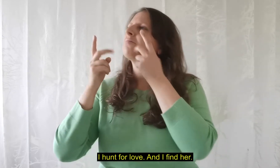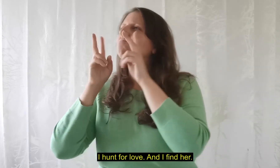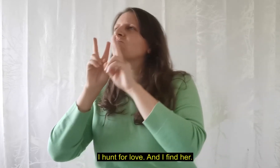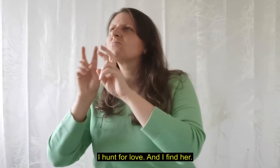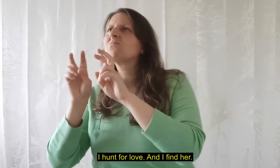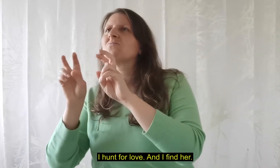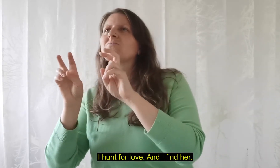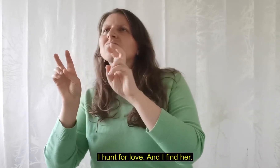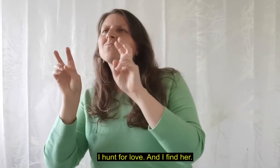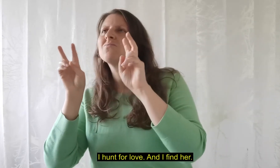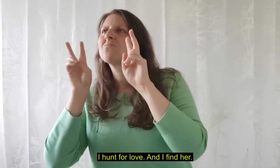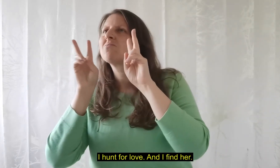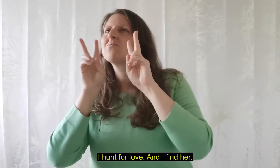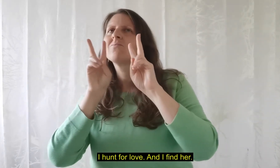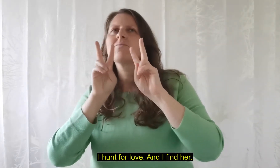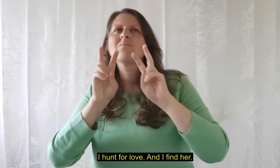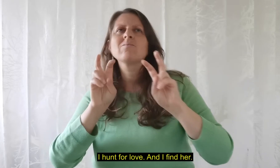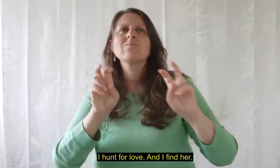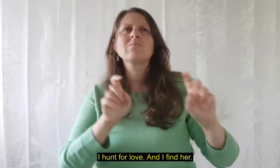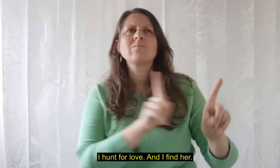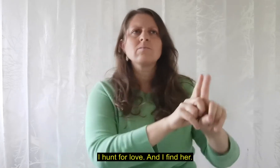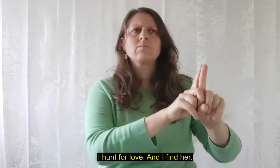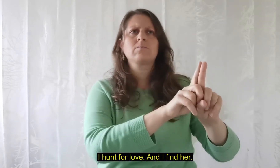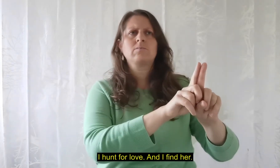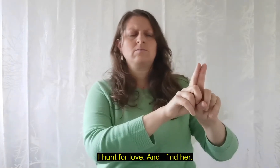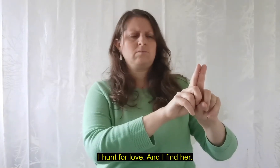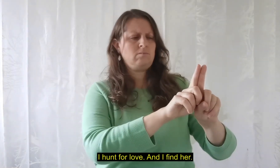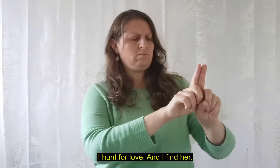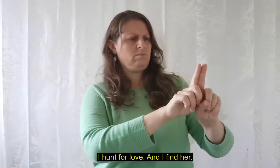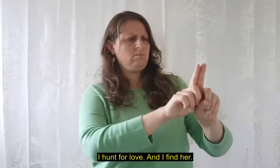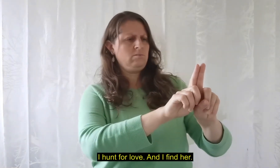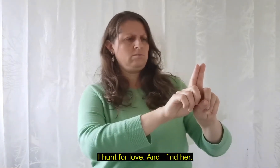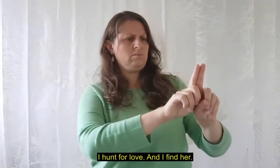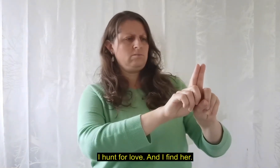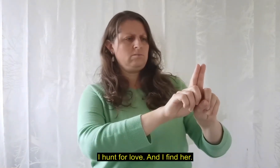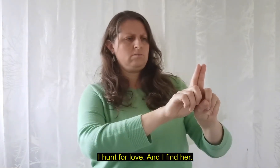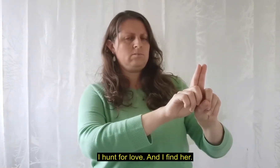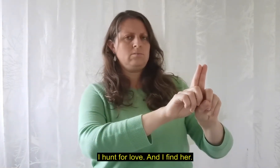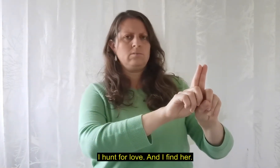I hunt for love, and I find her